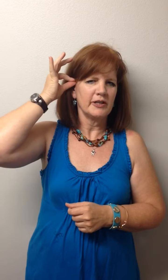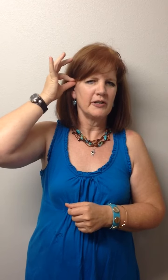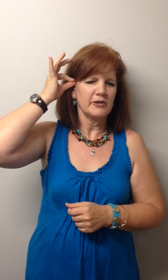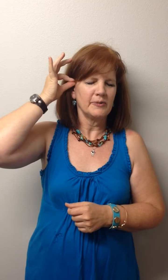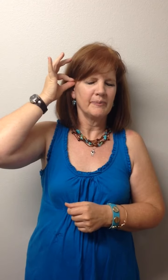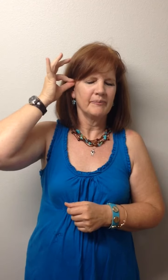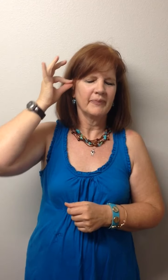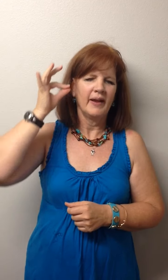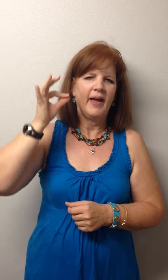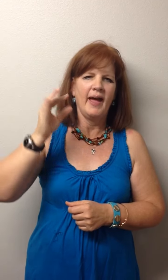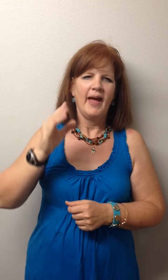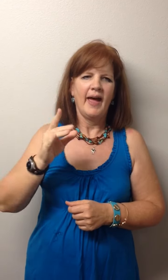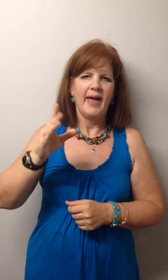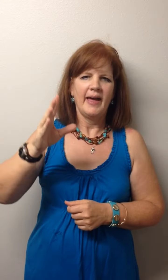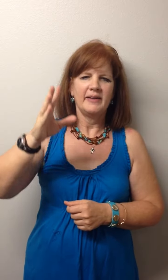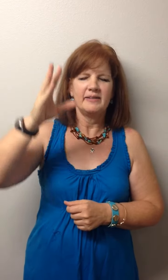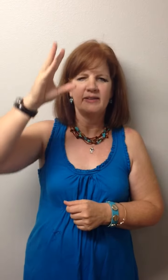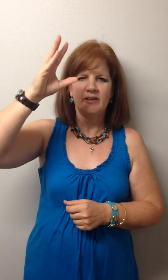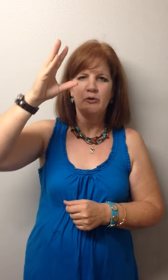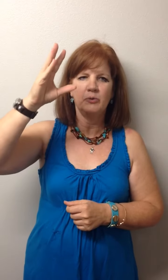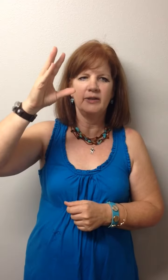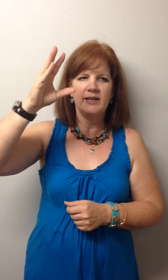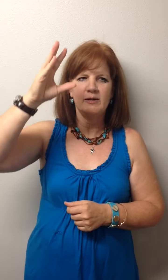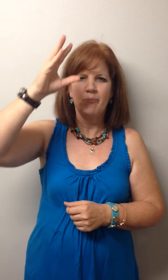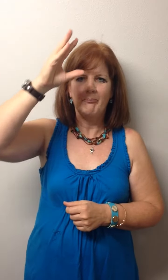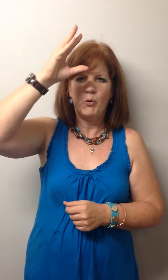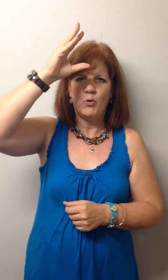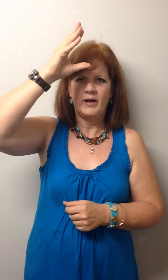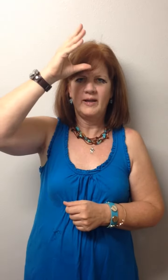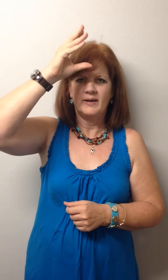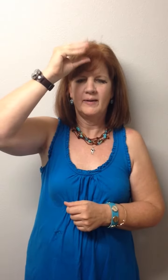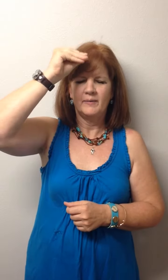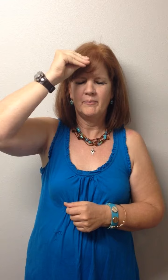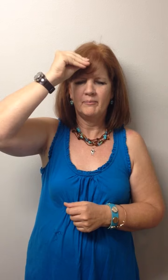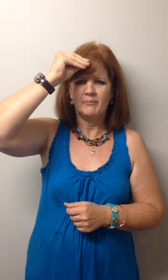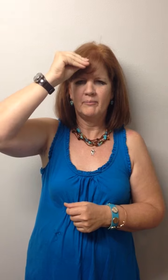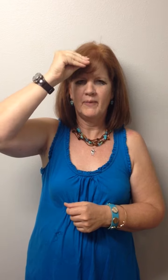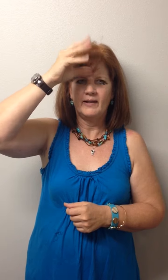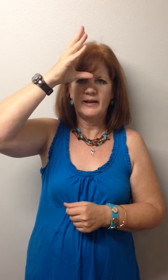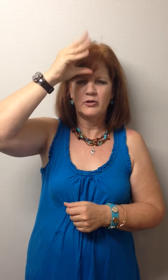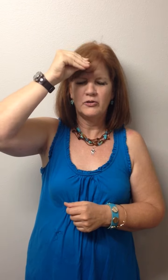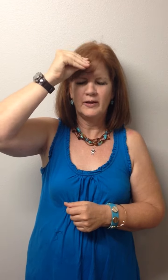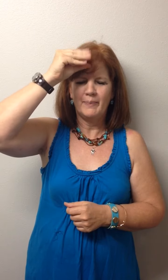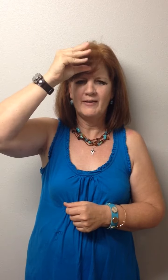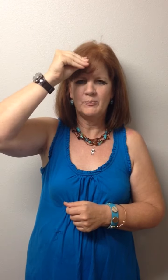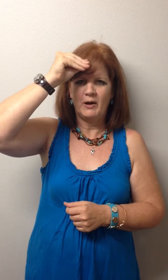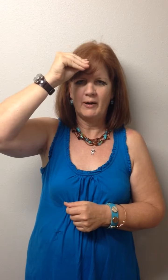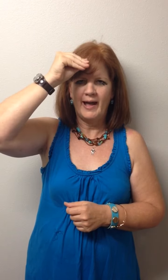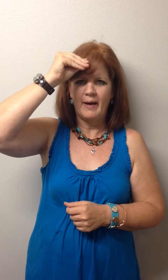ear, and then you will need boy, like you're doing a baseball cap.